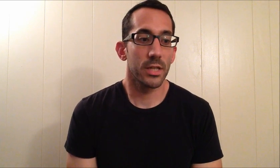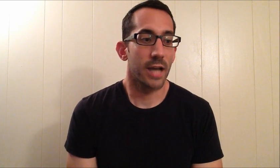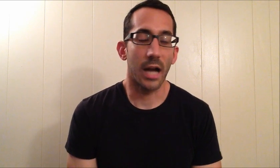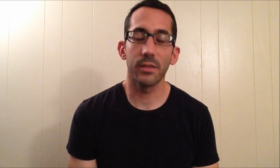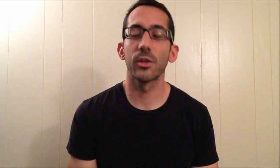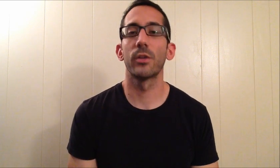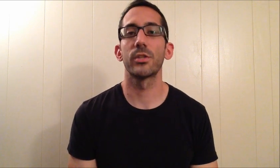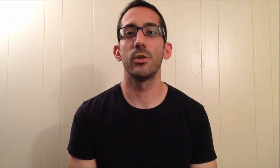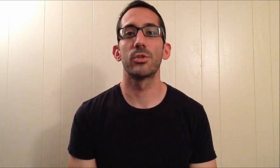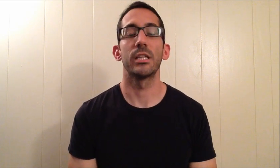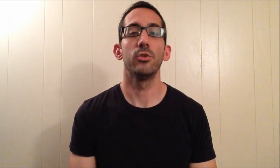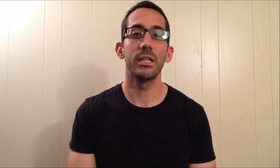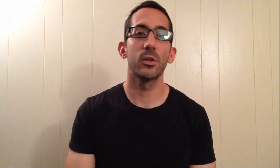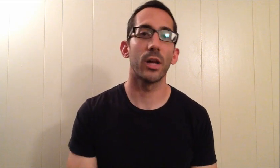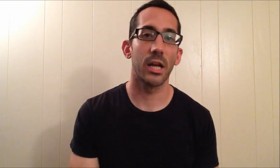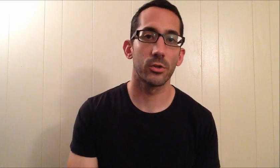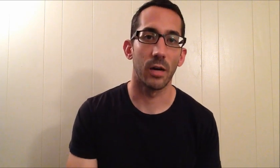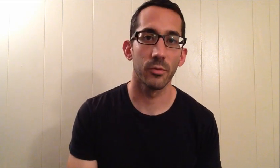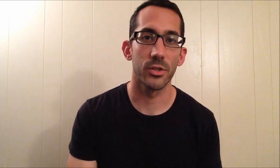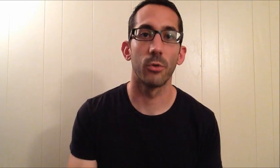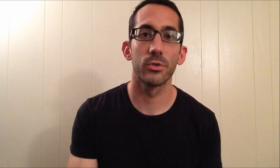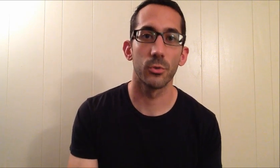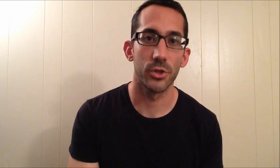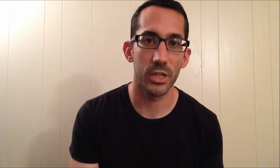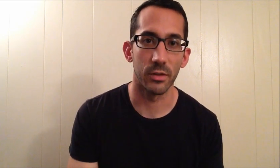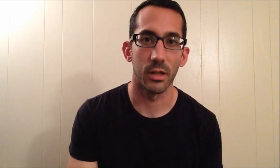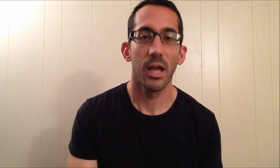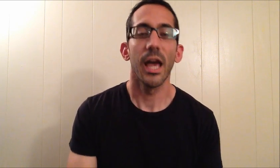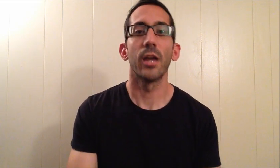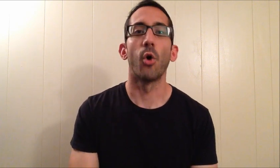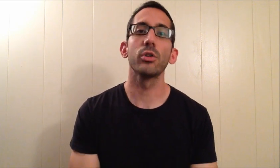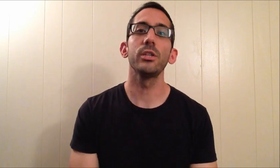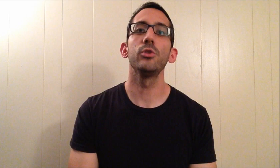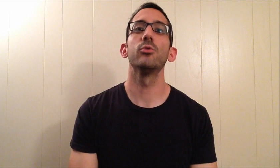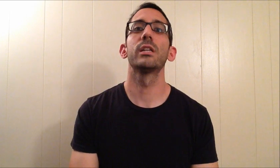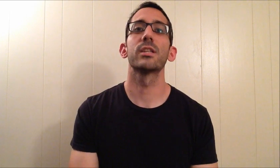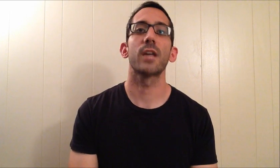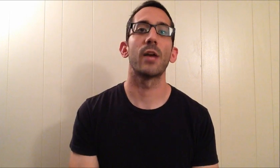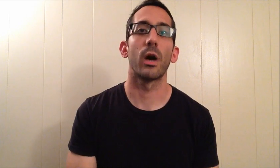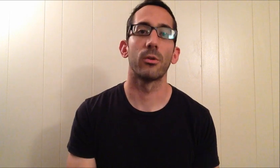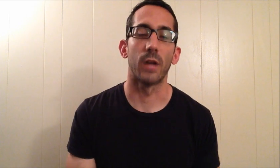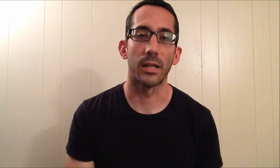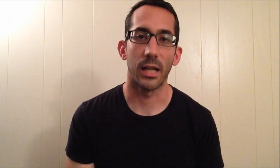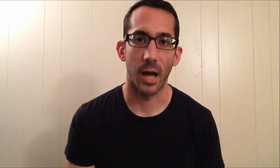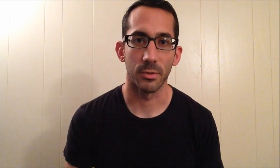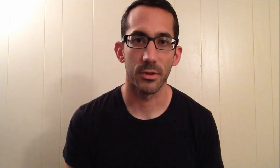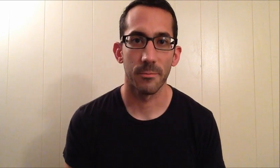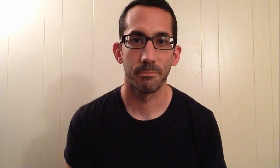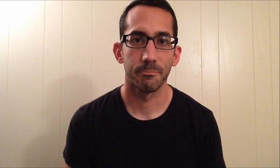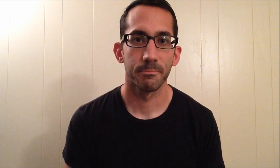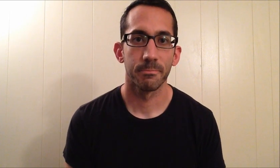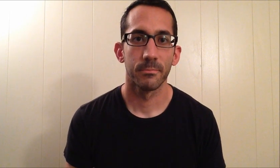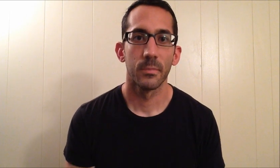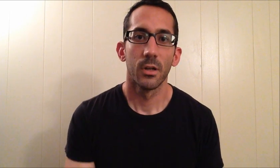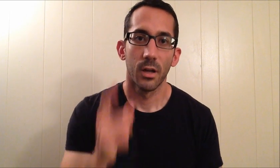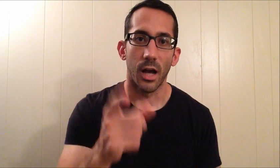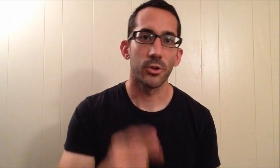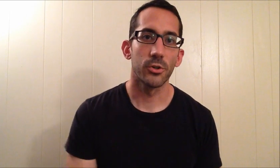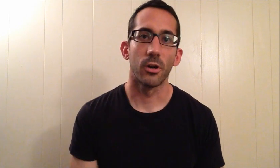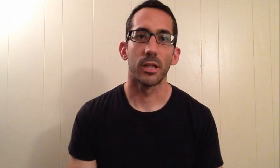it's a tiny thing or whether it's a huge thing, you need to go outside your comfort zone to achieve it. And only you can decide whether or not that happens. I'll talk to you